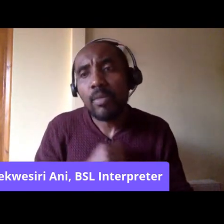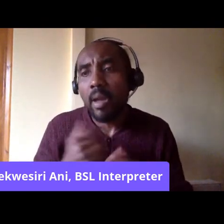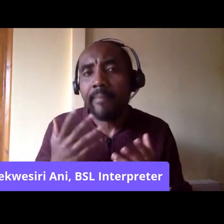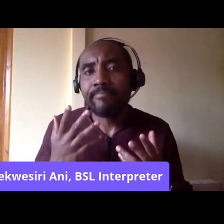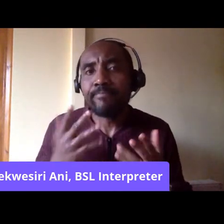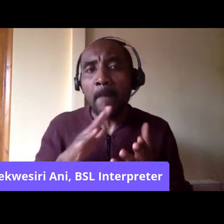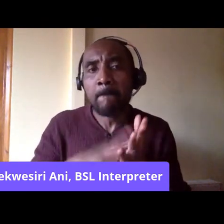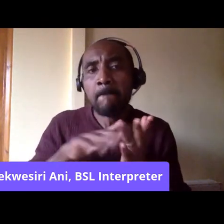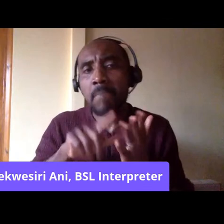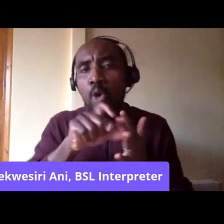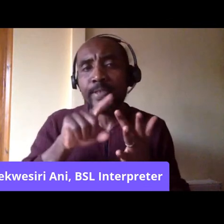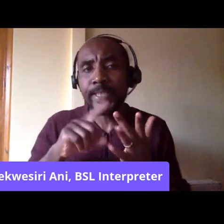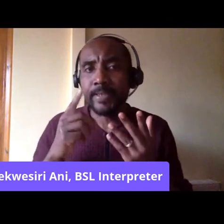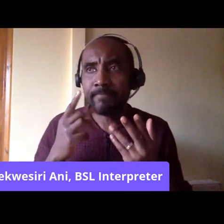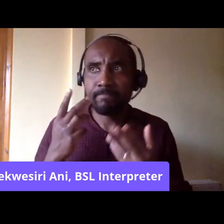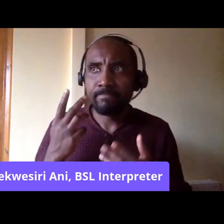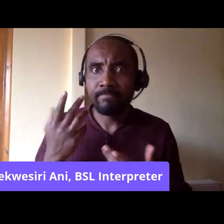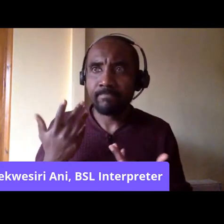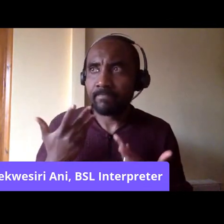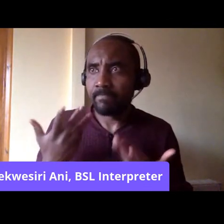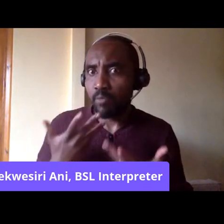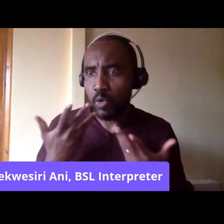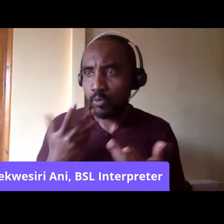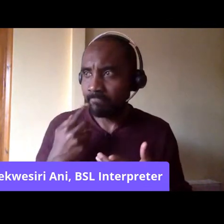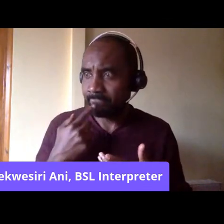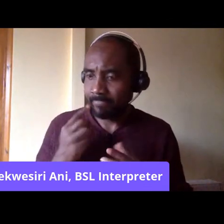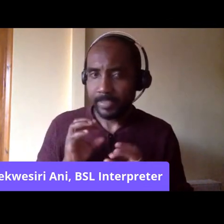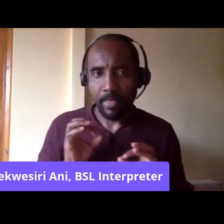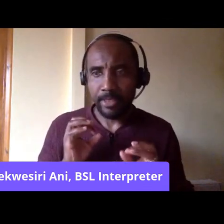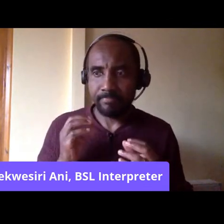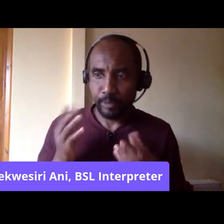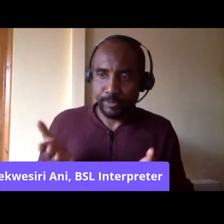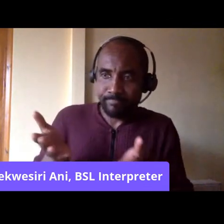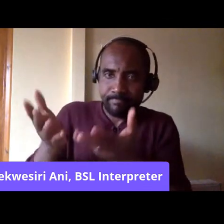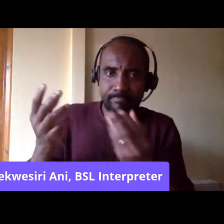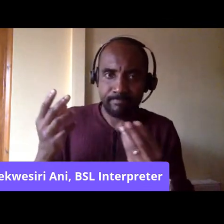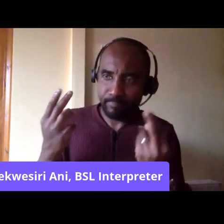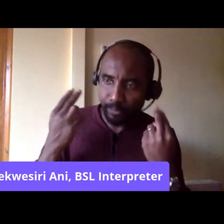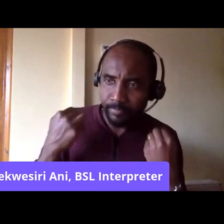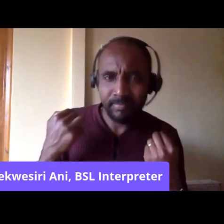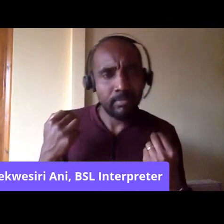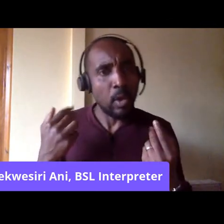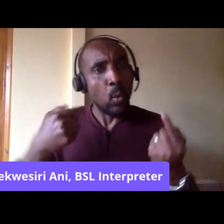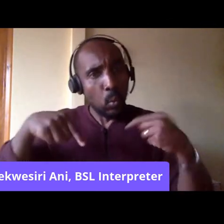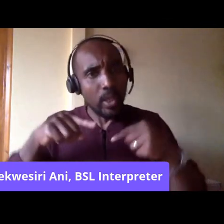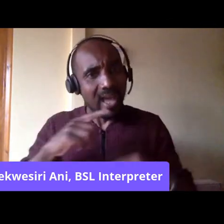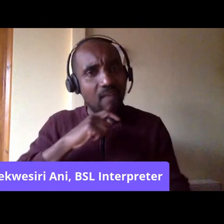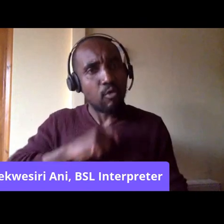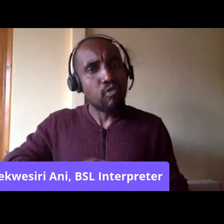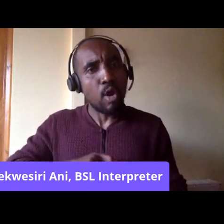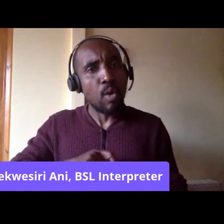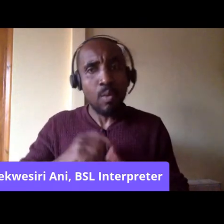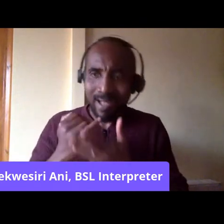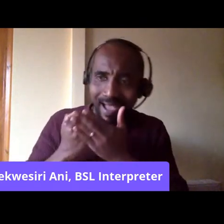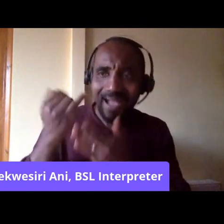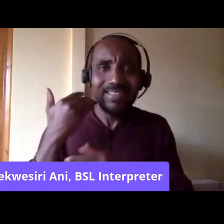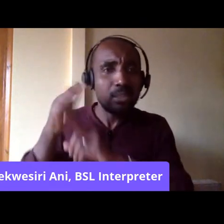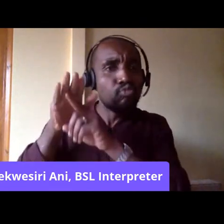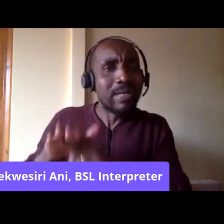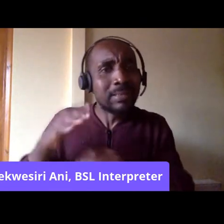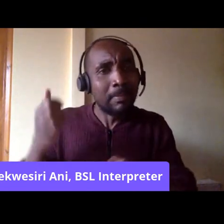like this? Or is it going to take a stand? And I think it's our role as anti-racists to make sure that